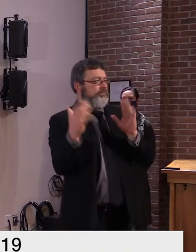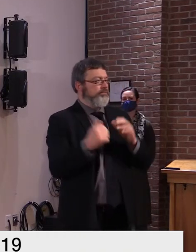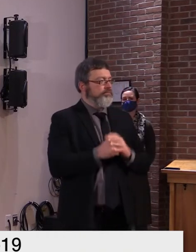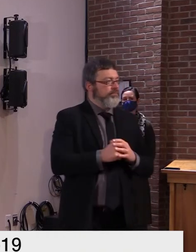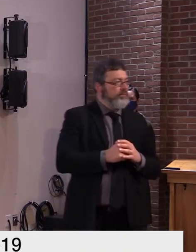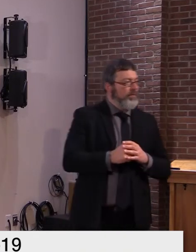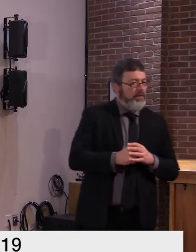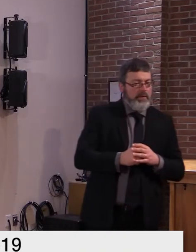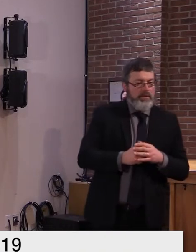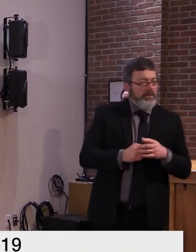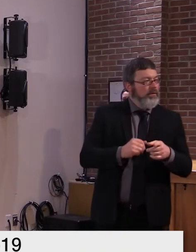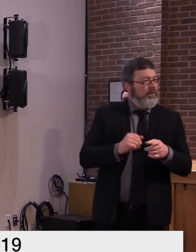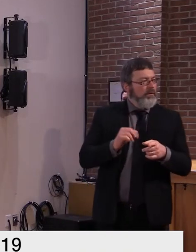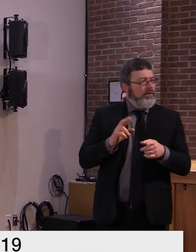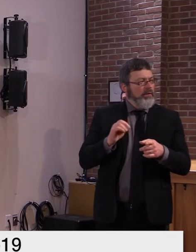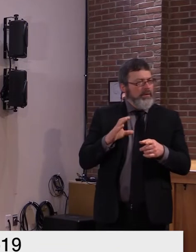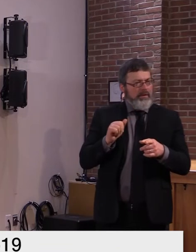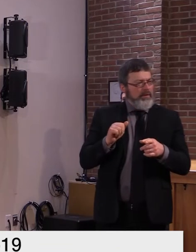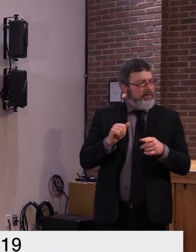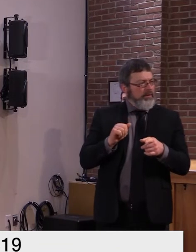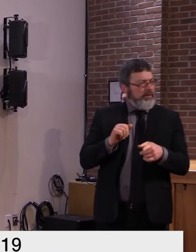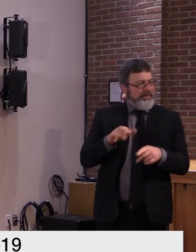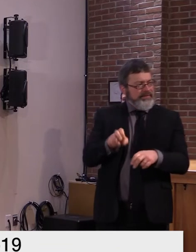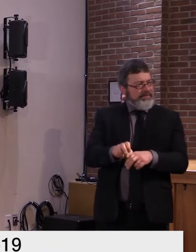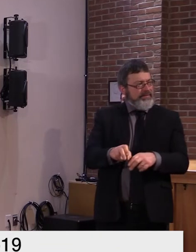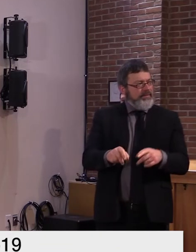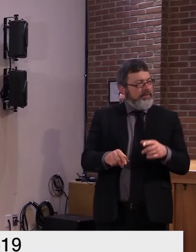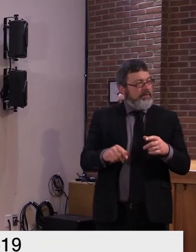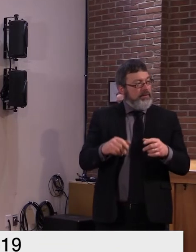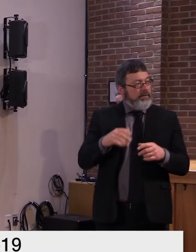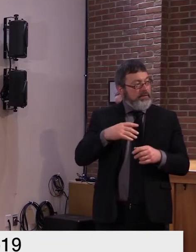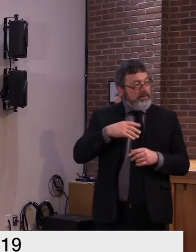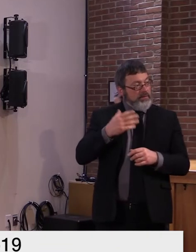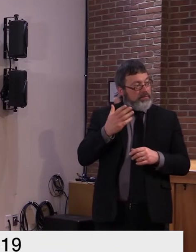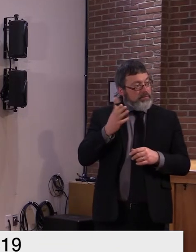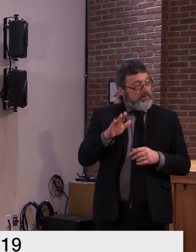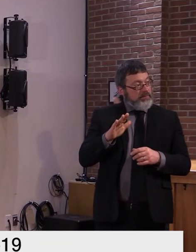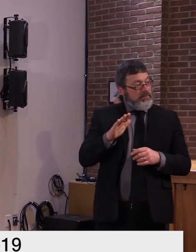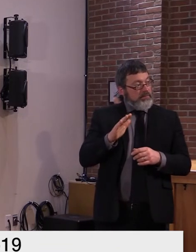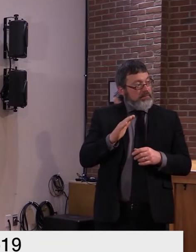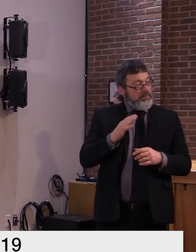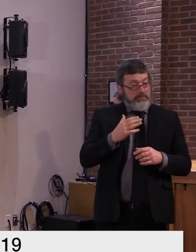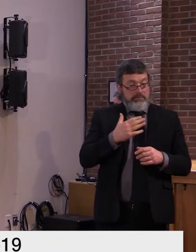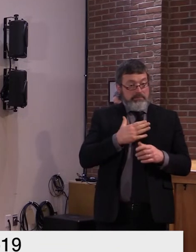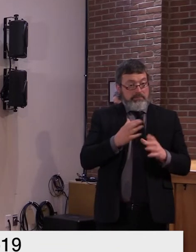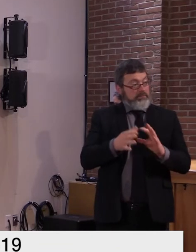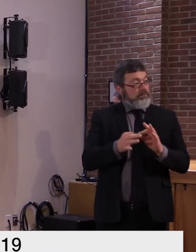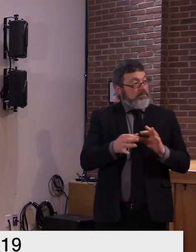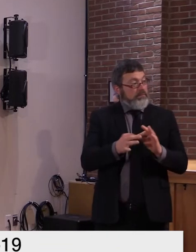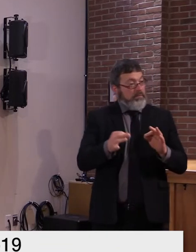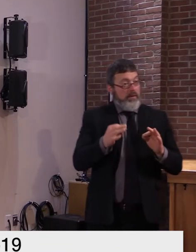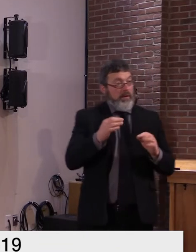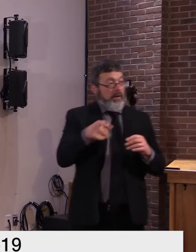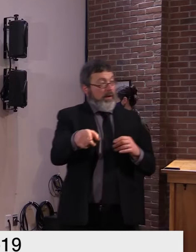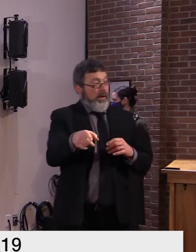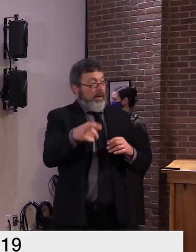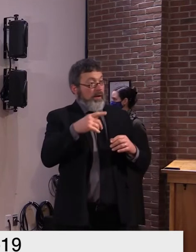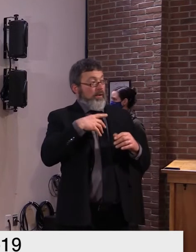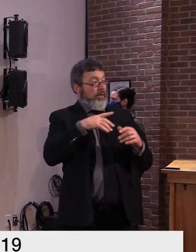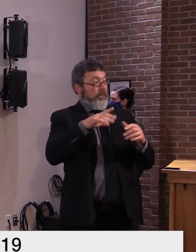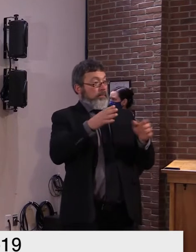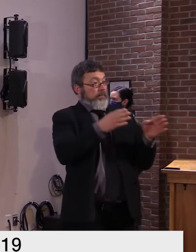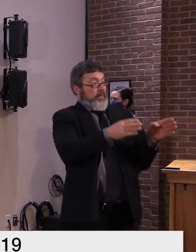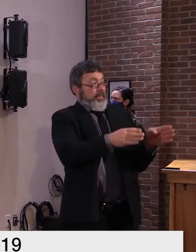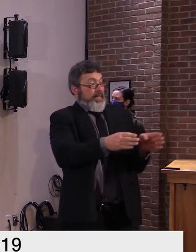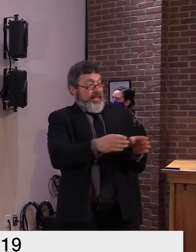vaccines on the table right now but our original interim vaccination plan submitted to the cdc which is available on health